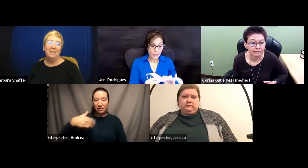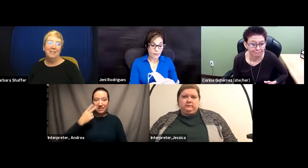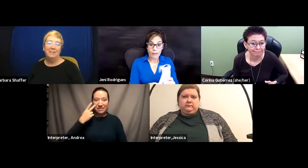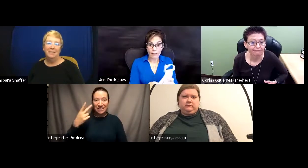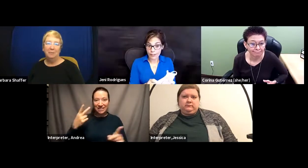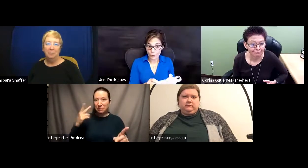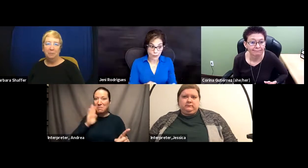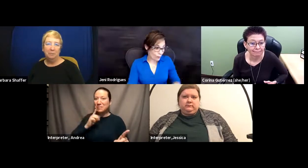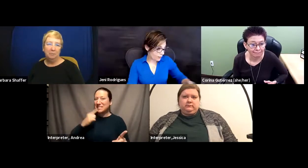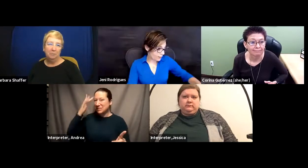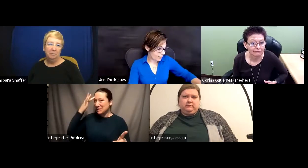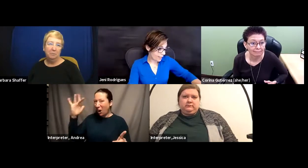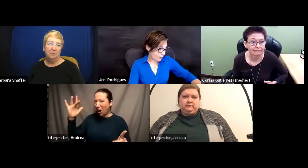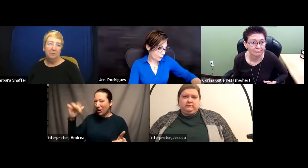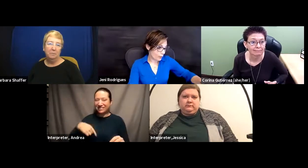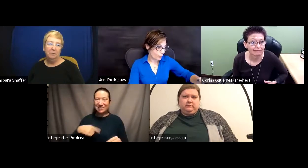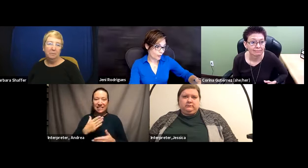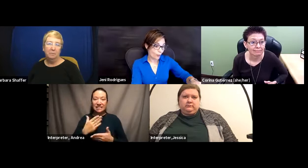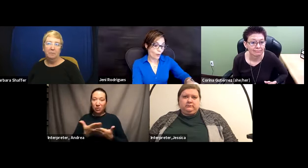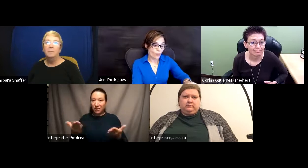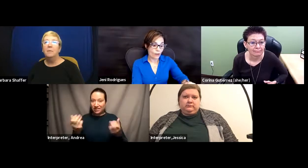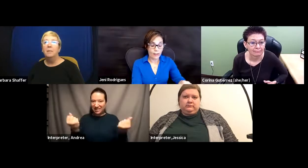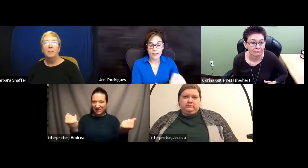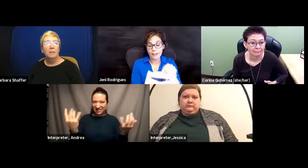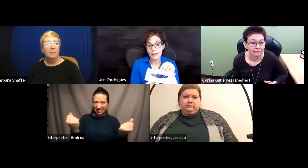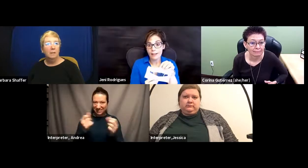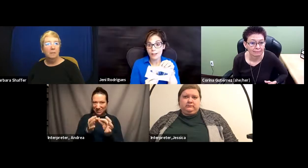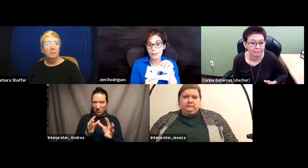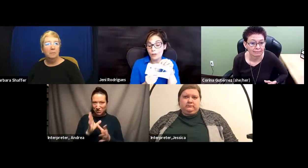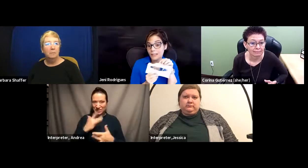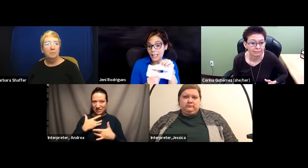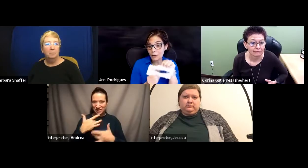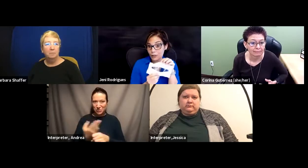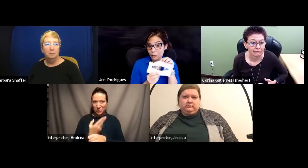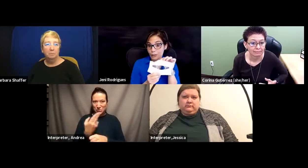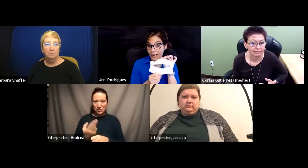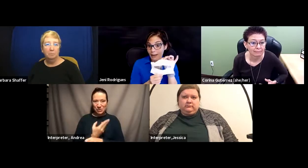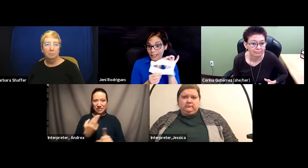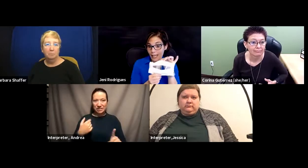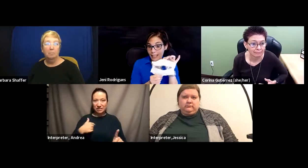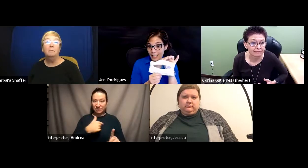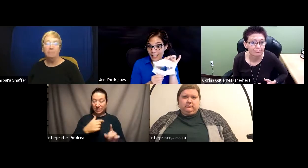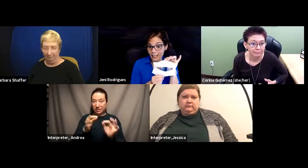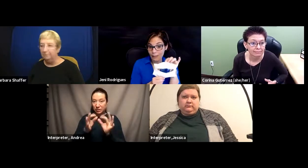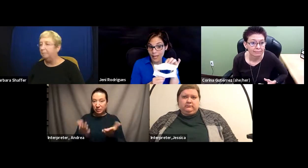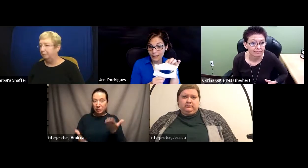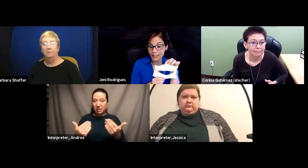Some of the things we use sign language interpreters. So sign language interpreters might have these handy dandy little masks,